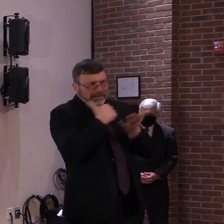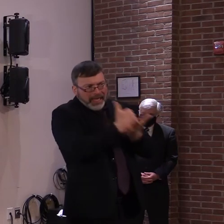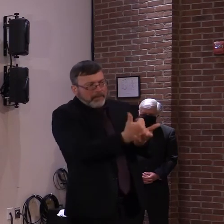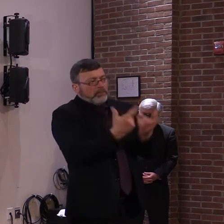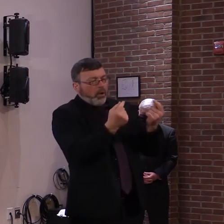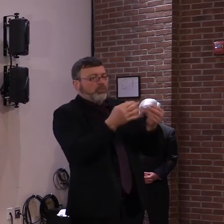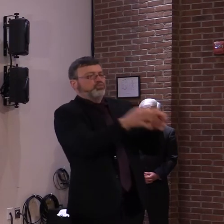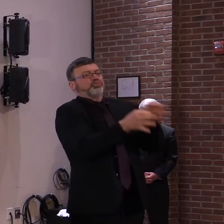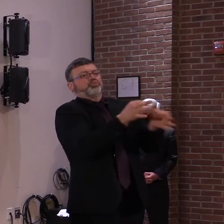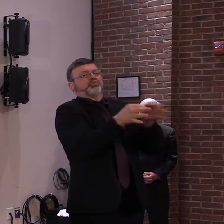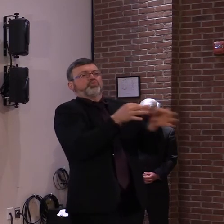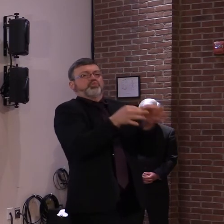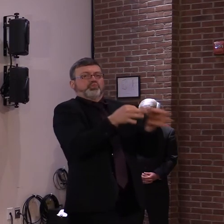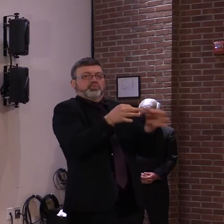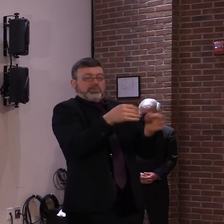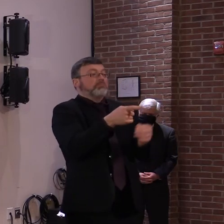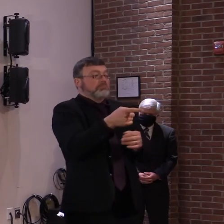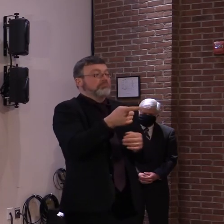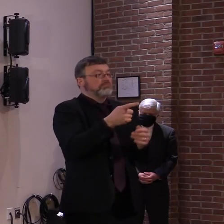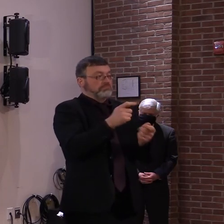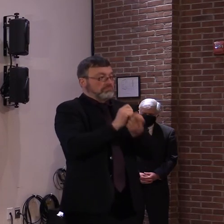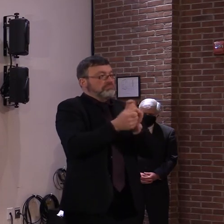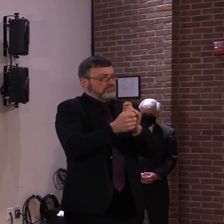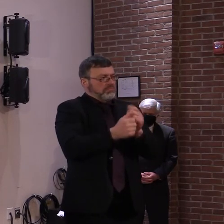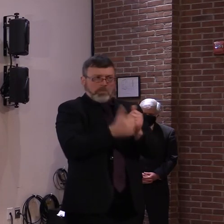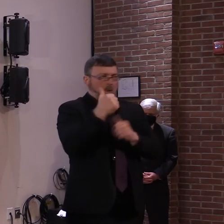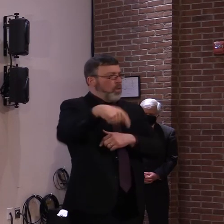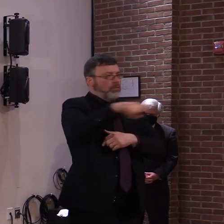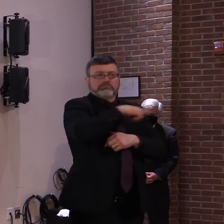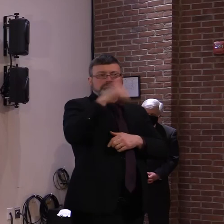I think they've been adhering to that. And it's been helpful.